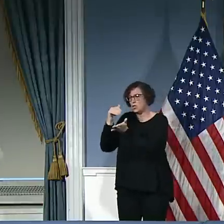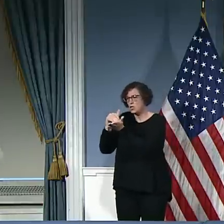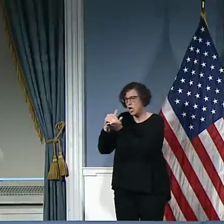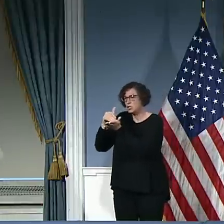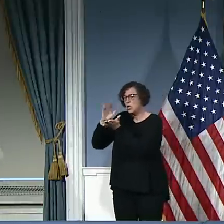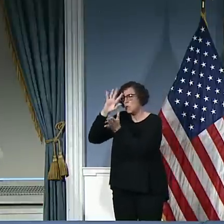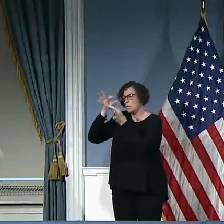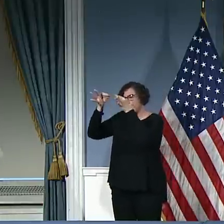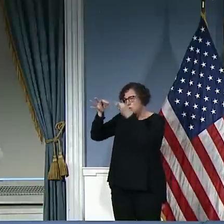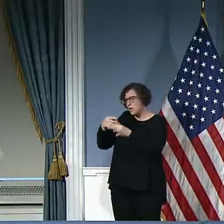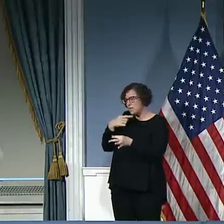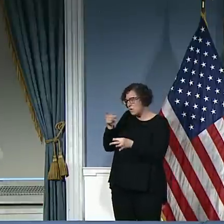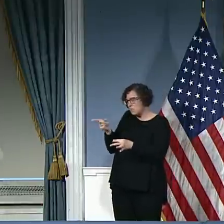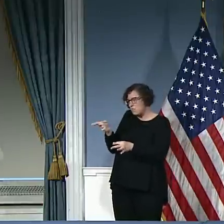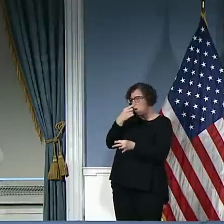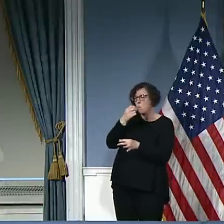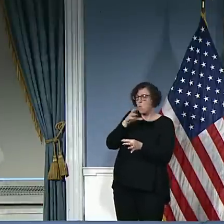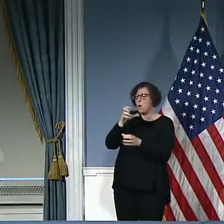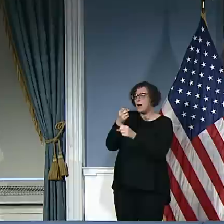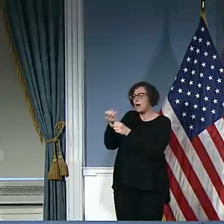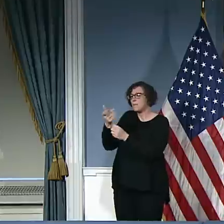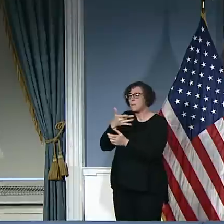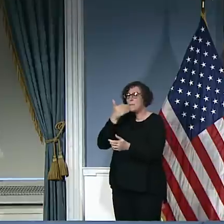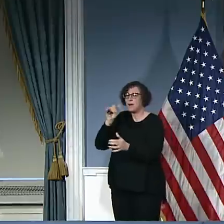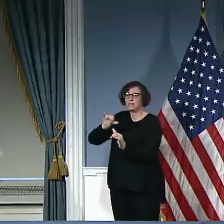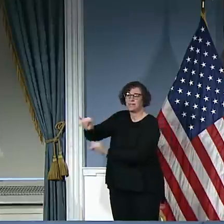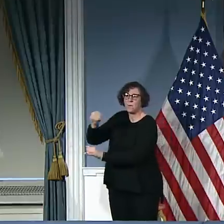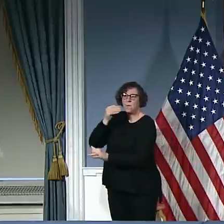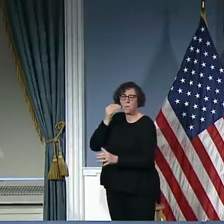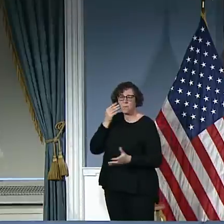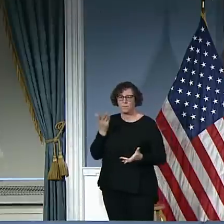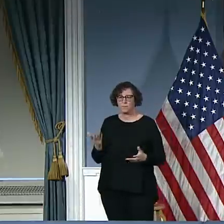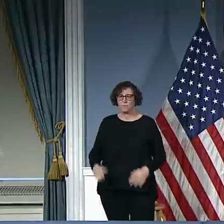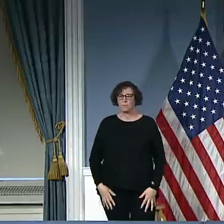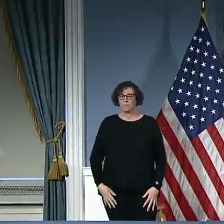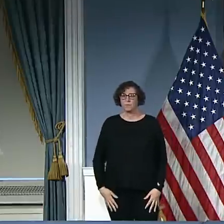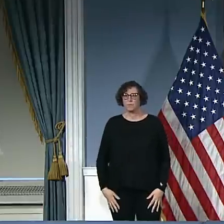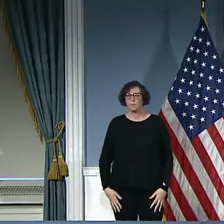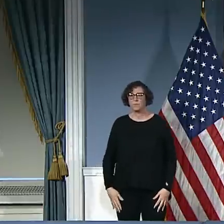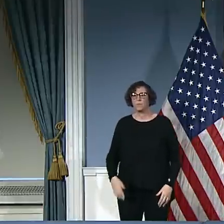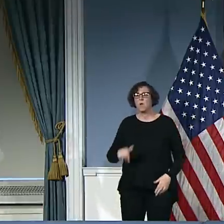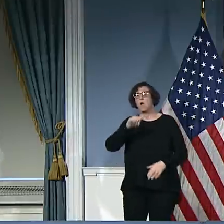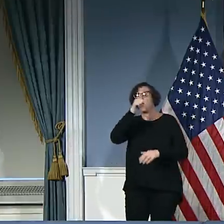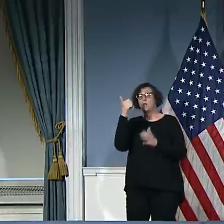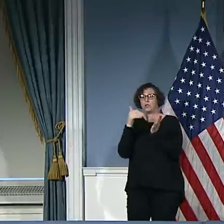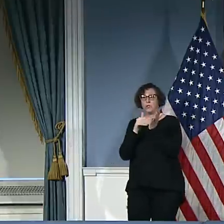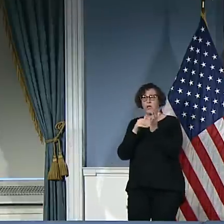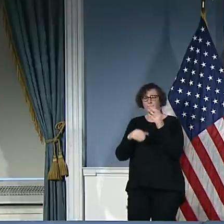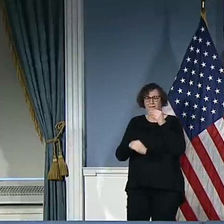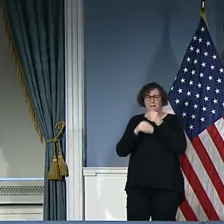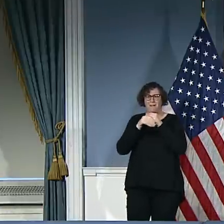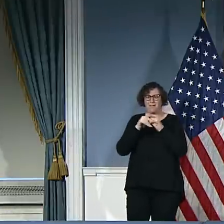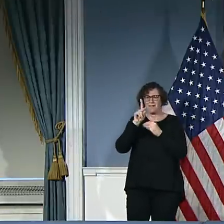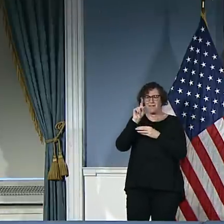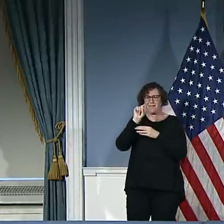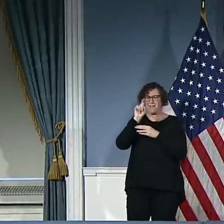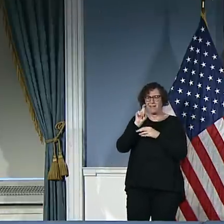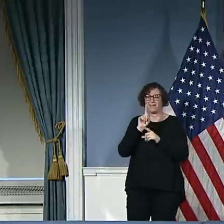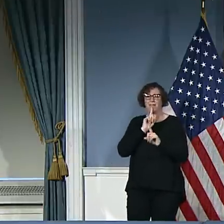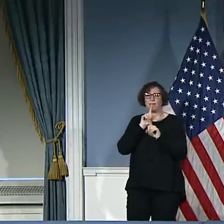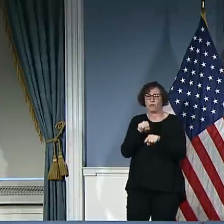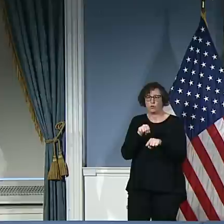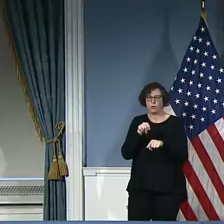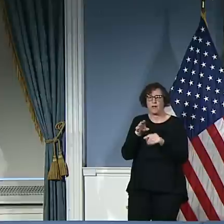of why people come to Elmhurst is because it has an excellent reputation as a hospital and is really well trusted by the